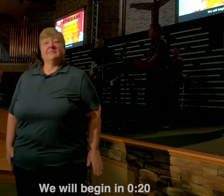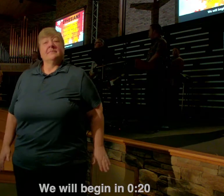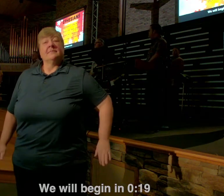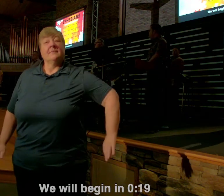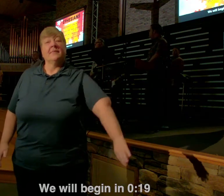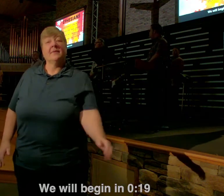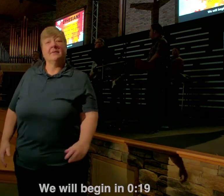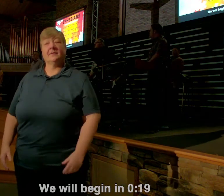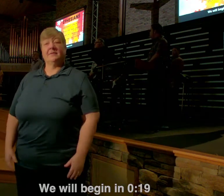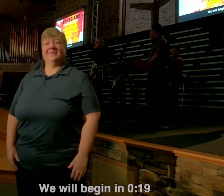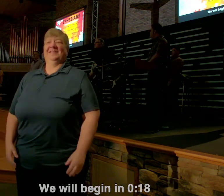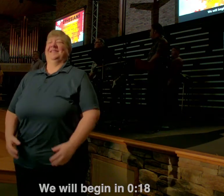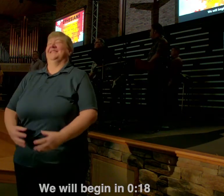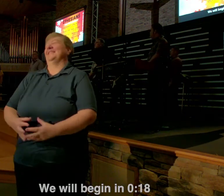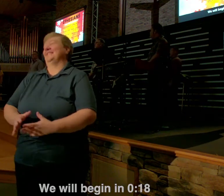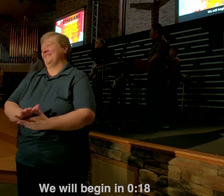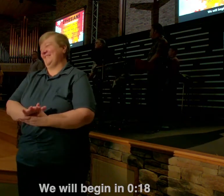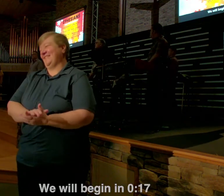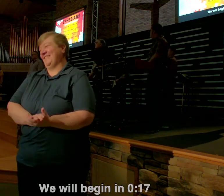the cross.